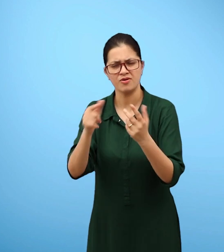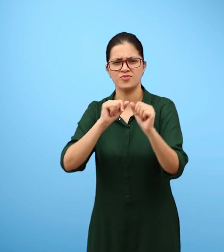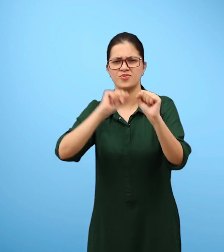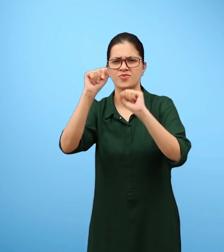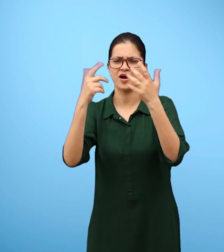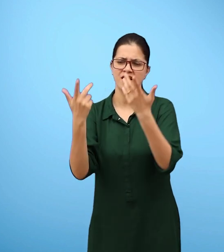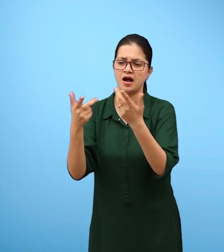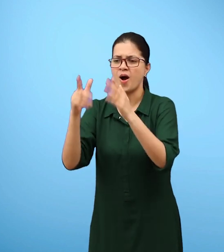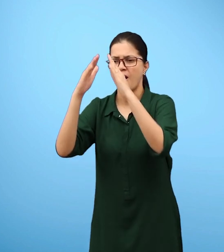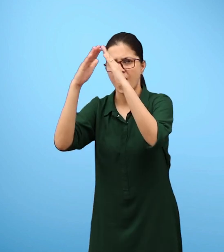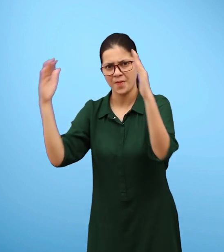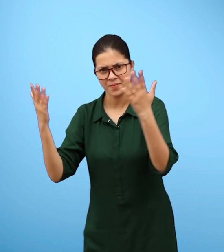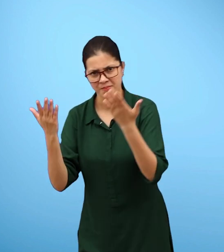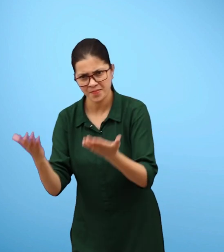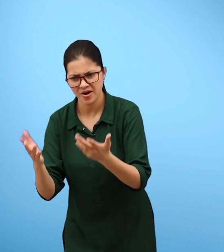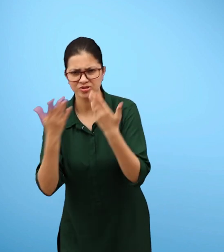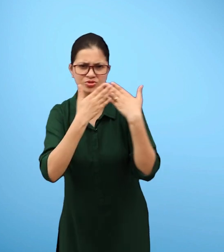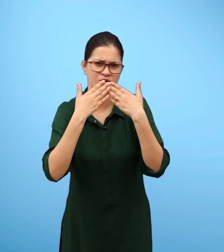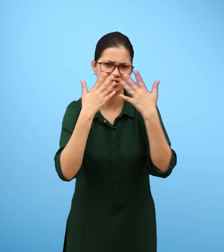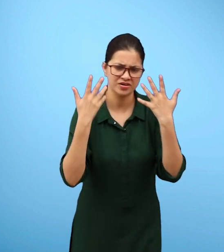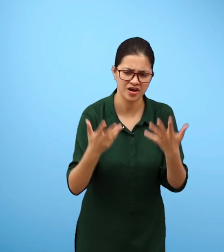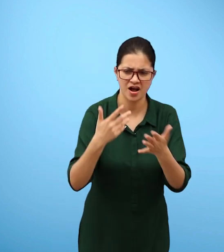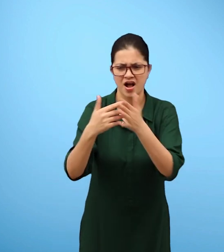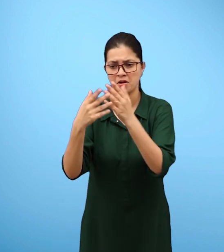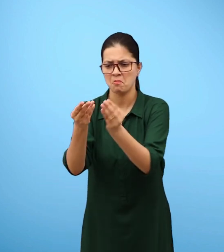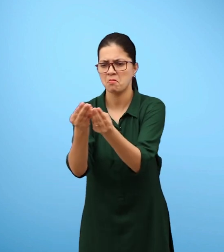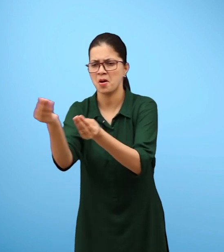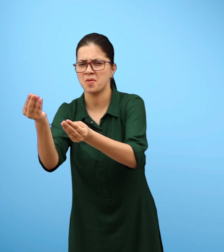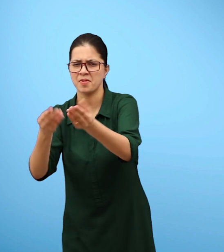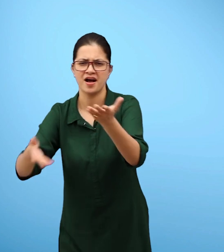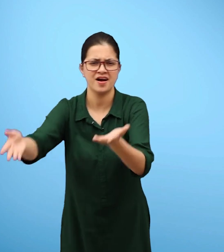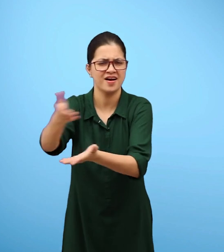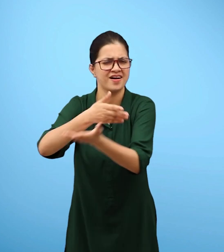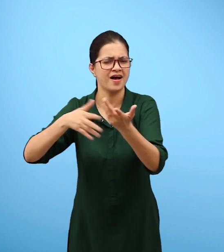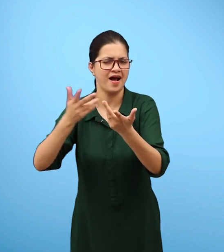Take similar observations with the leaves of trees in the school compound or in a garden. 15.